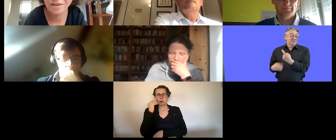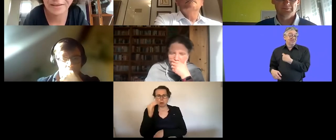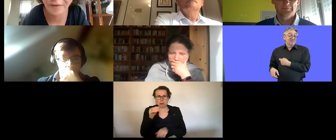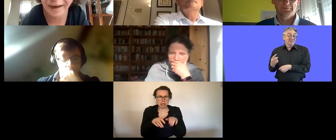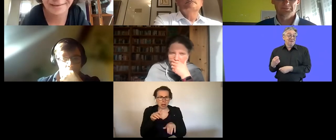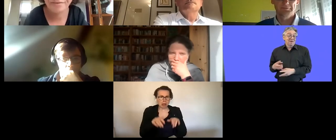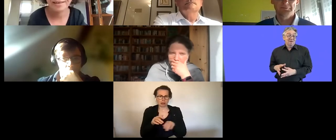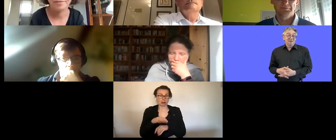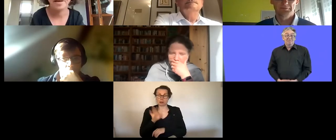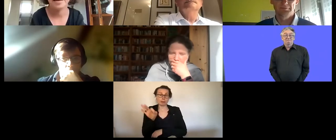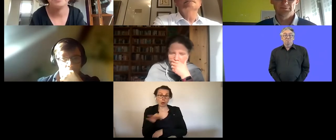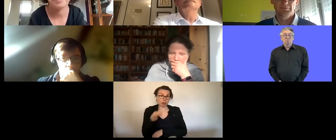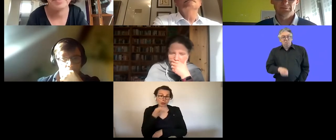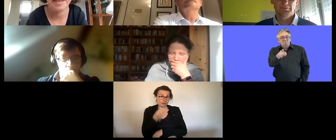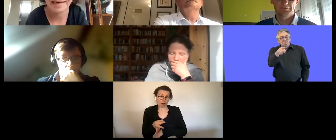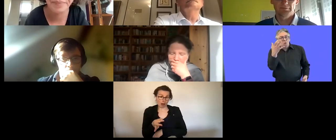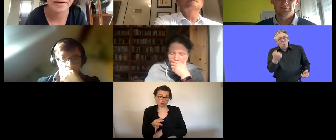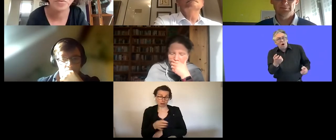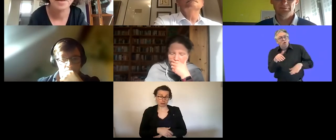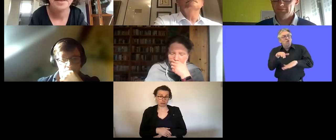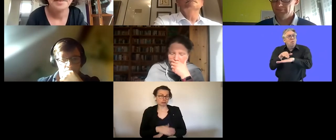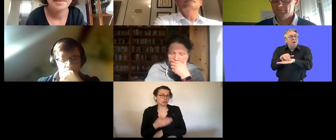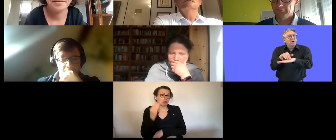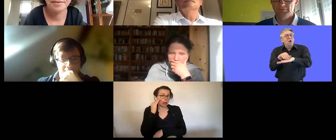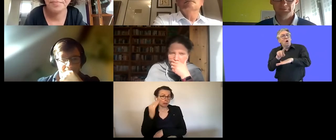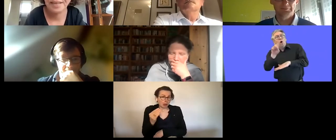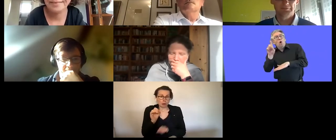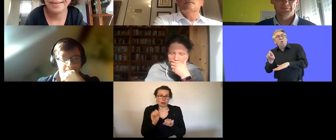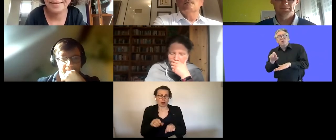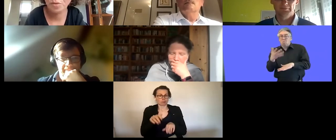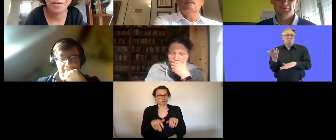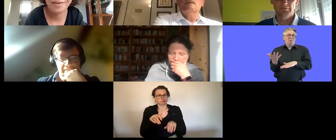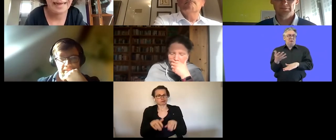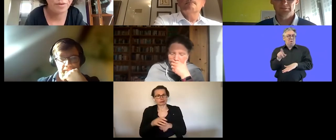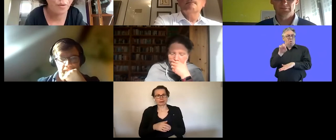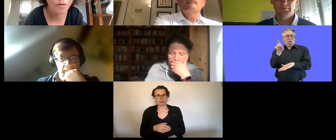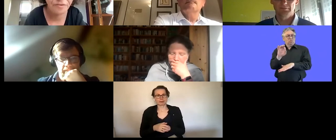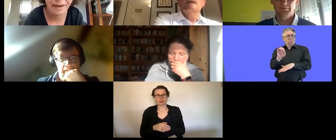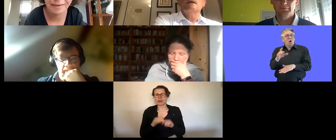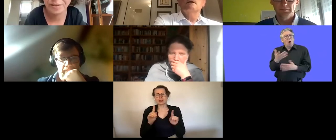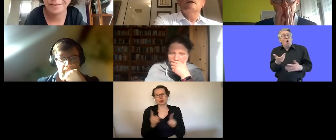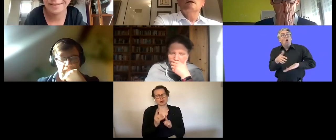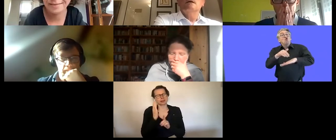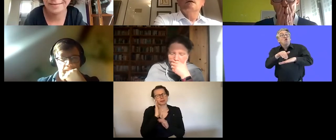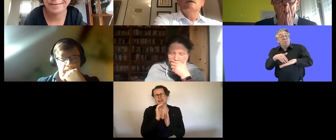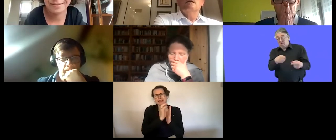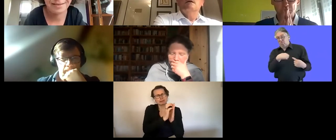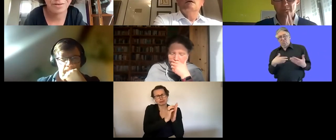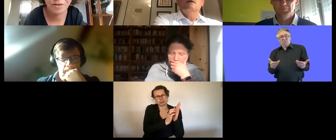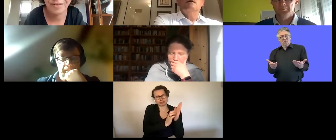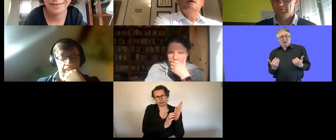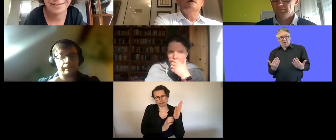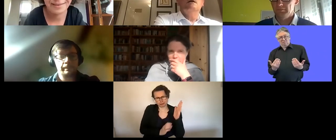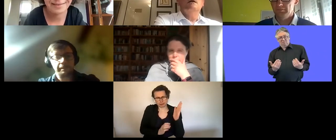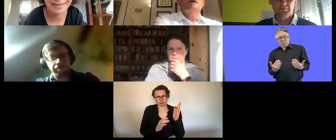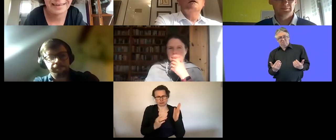send in your comments if you don't have a question comments are also welcome of course we